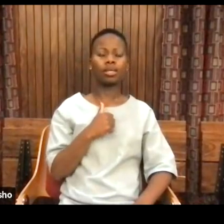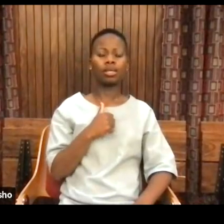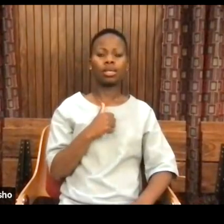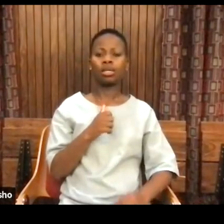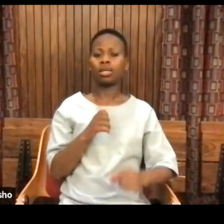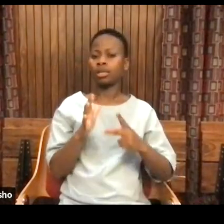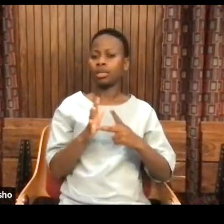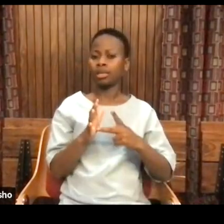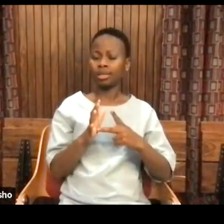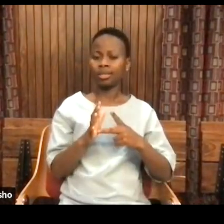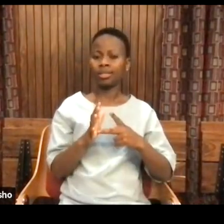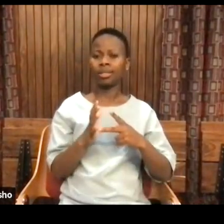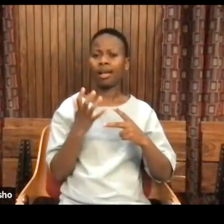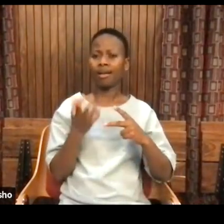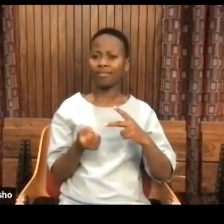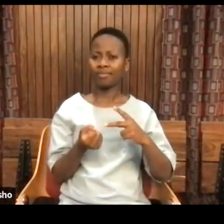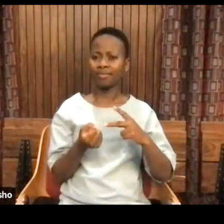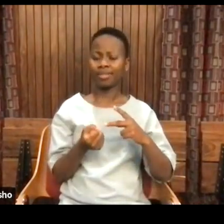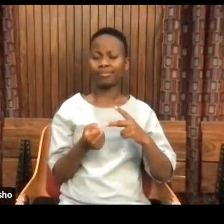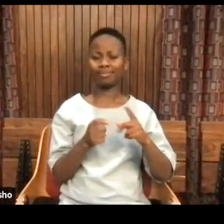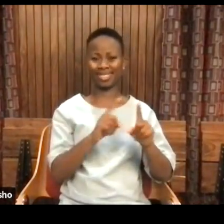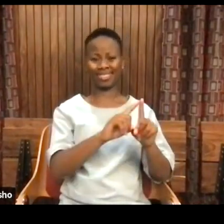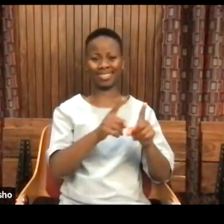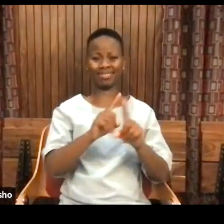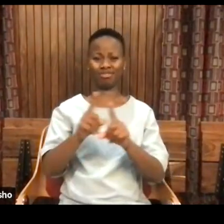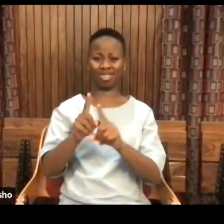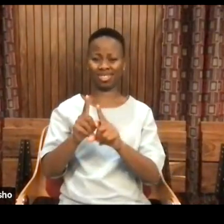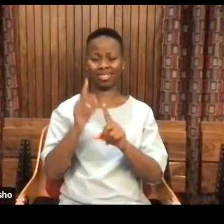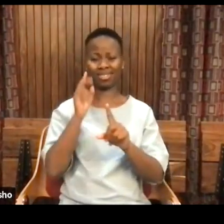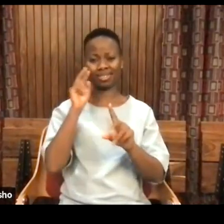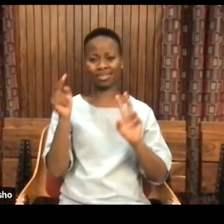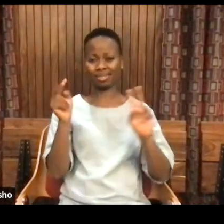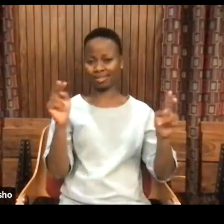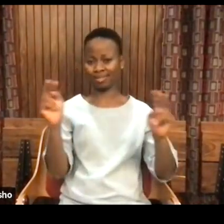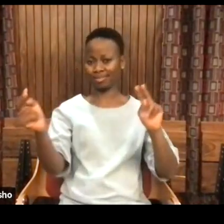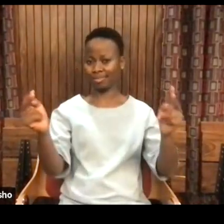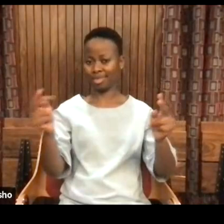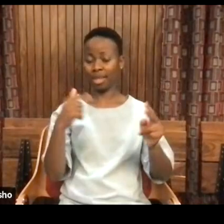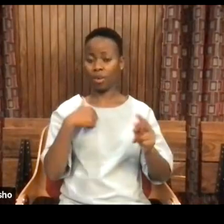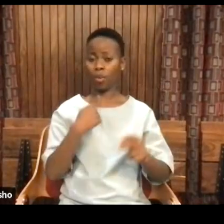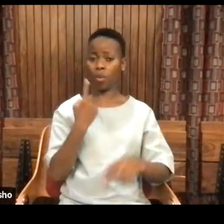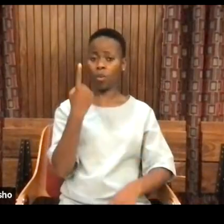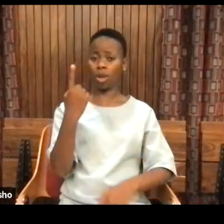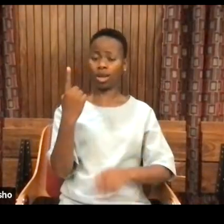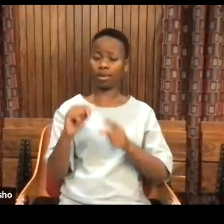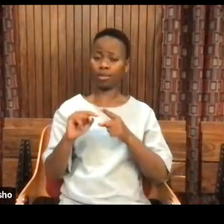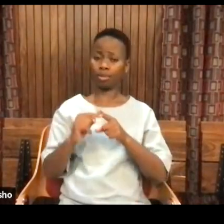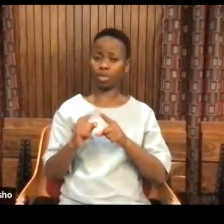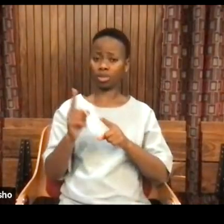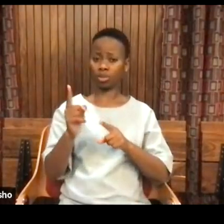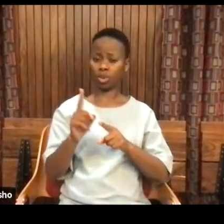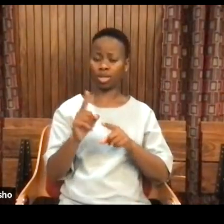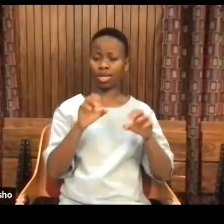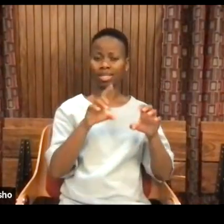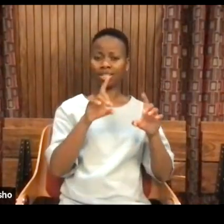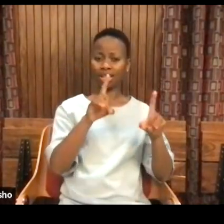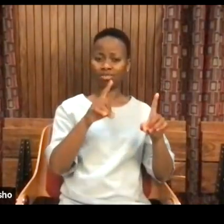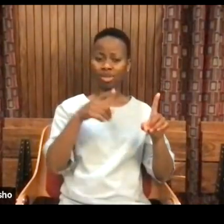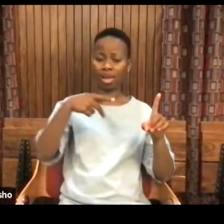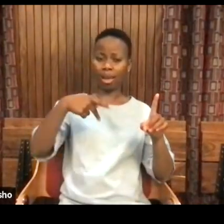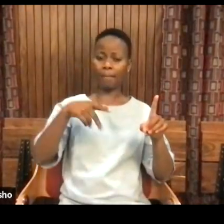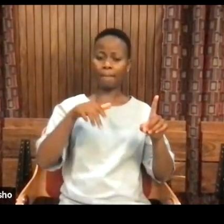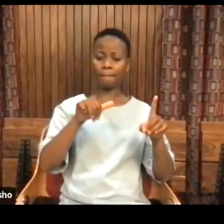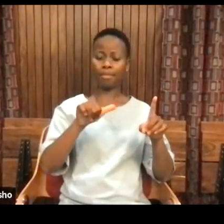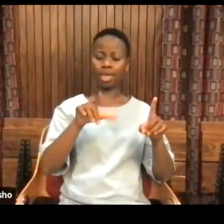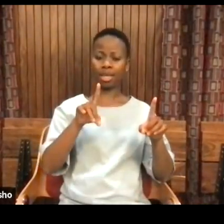Well, there are many versions of it. And one of the main points I was giving here was educational and pedagogical because